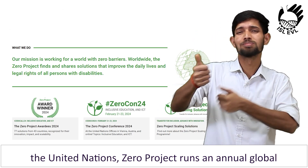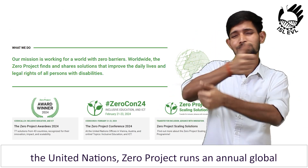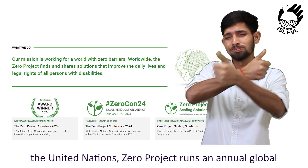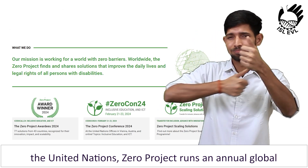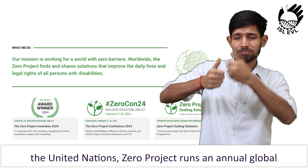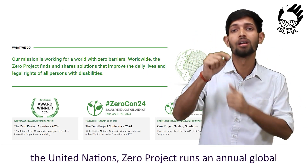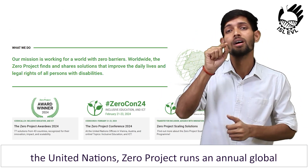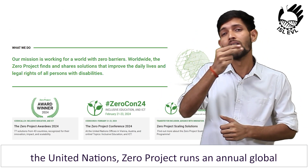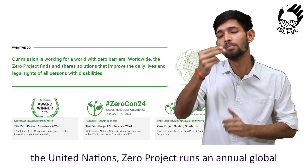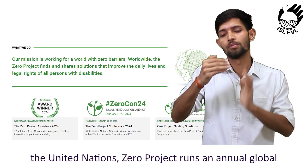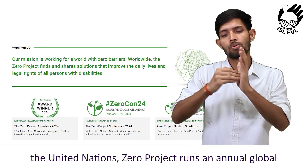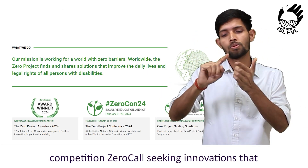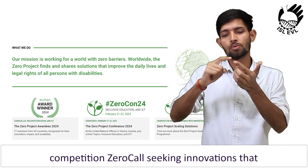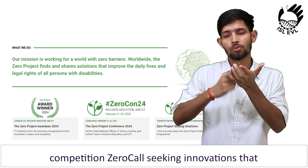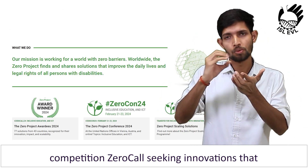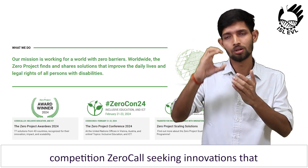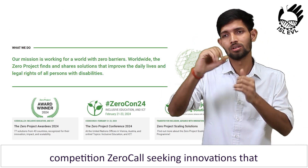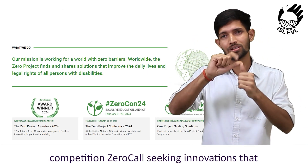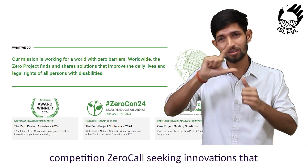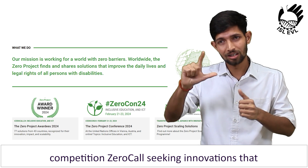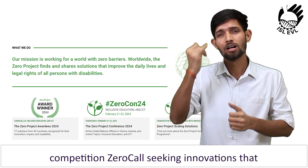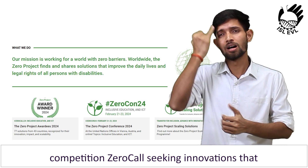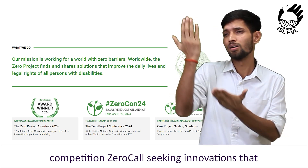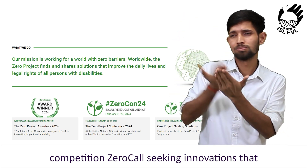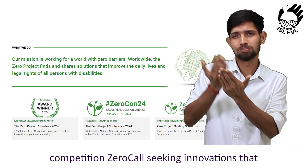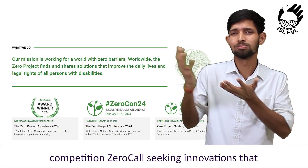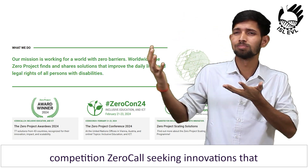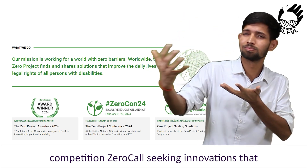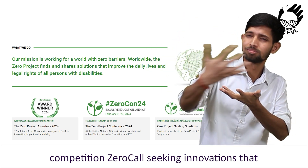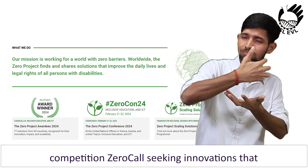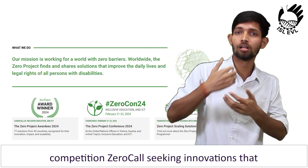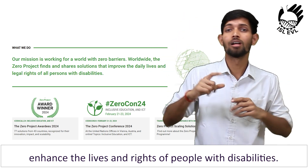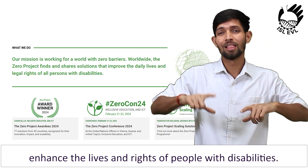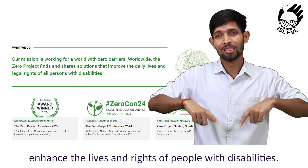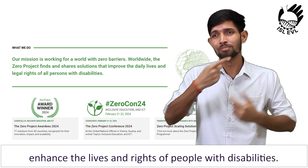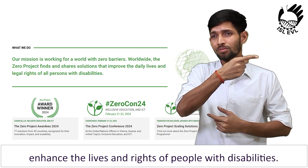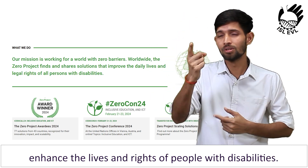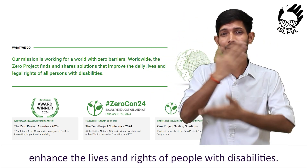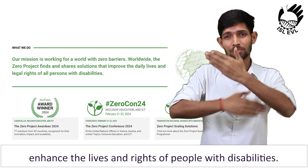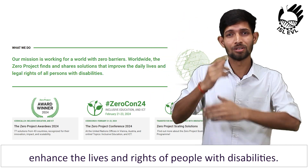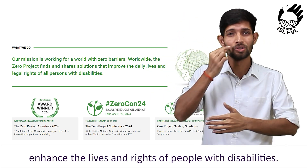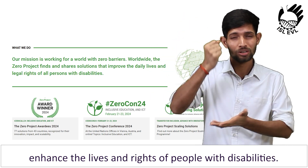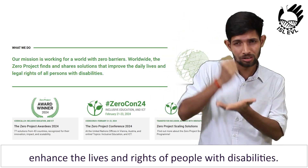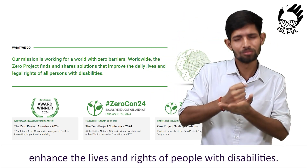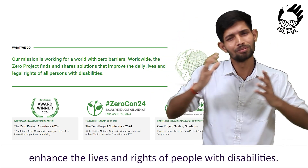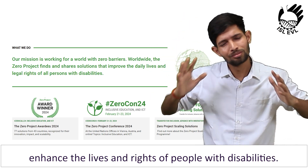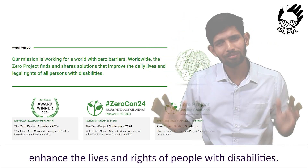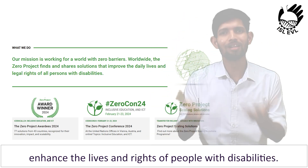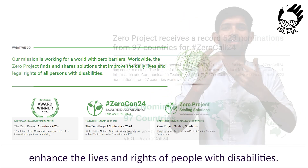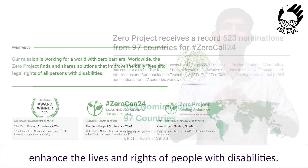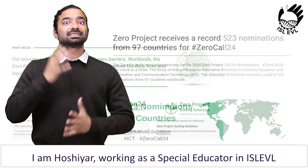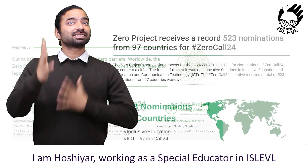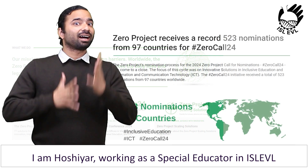the United Nations. Zero Project runs an annual global competition, Zero Call, seeking innovations that